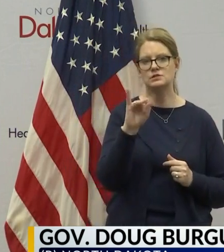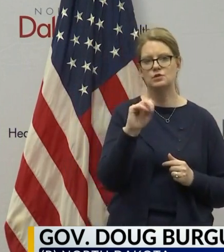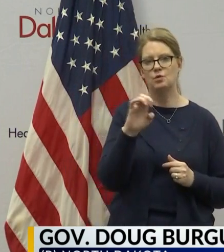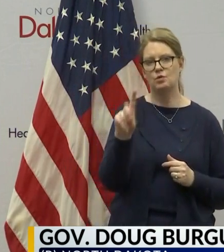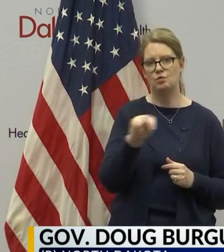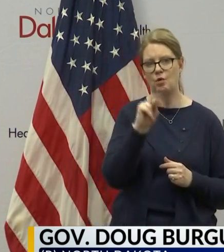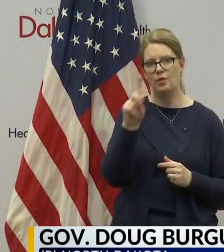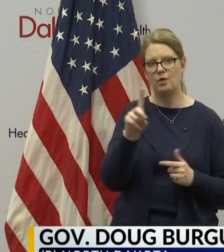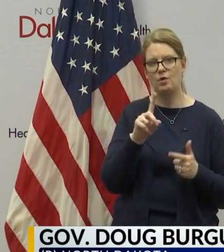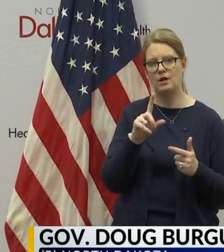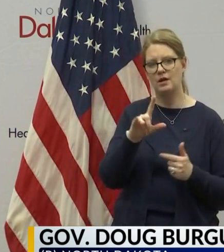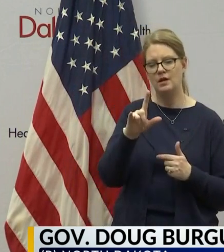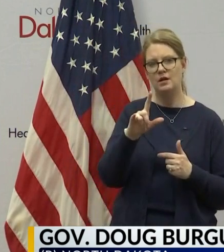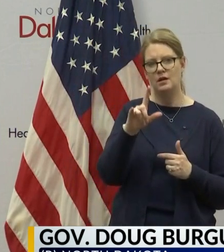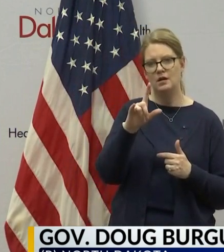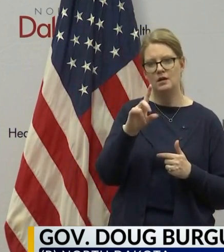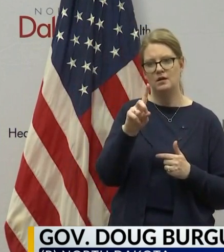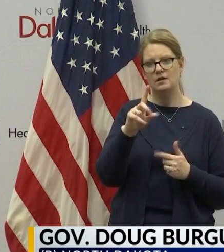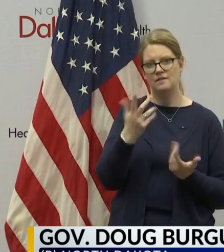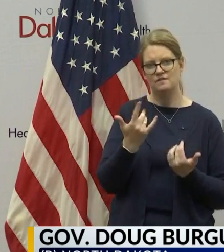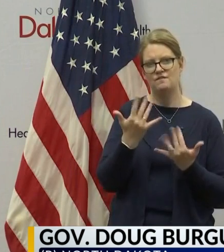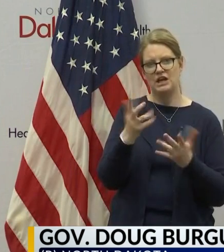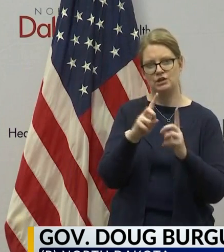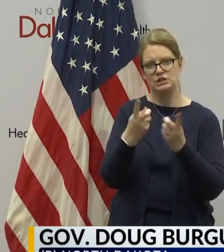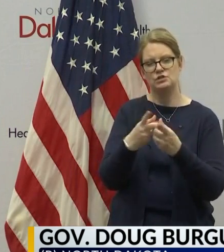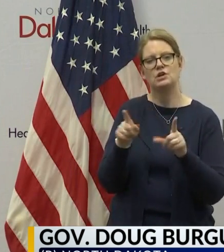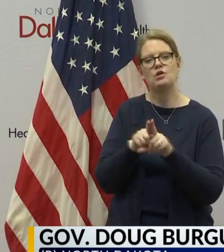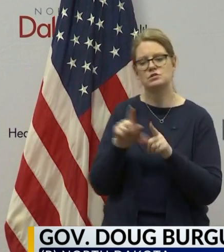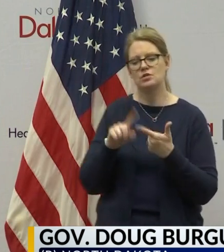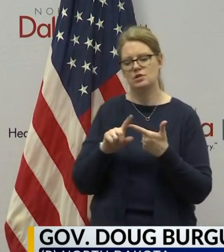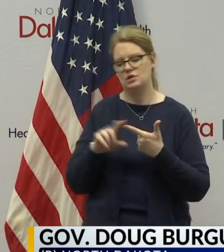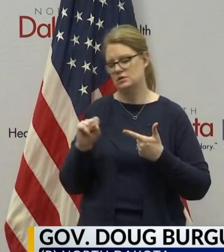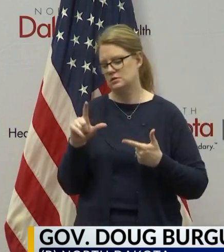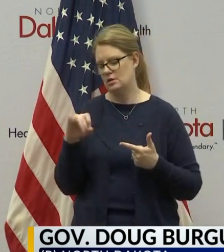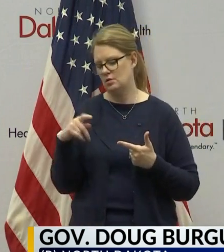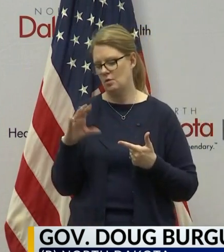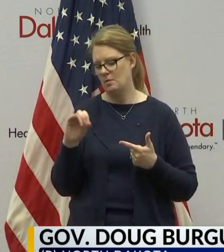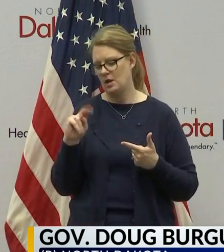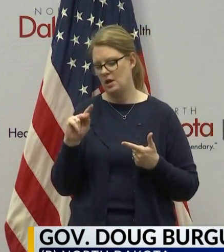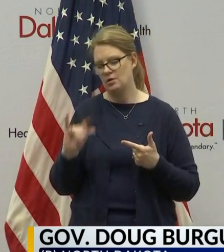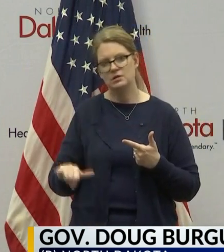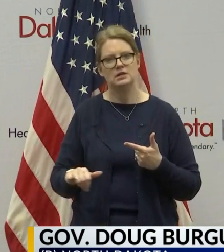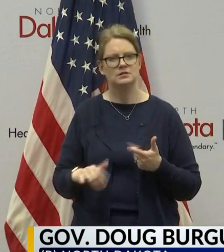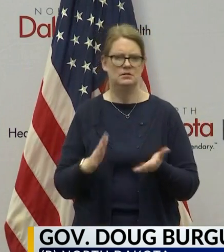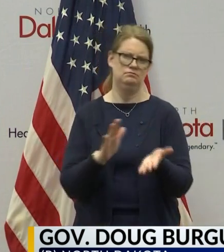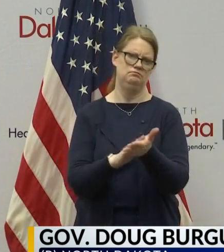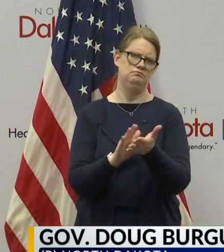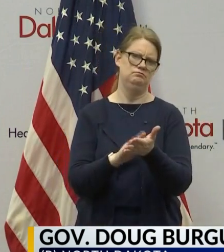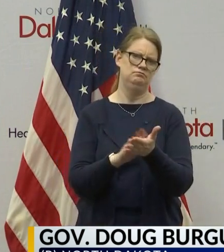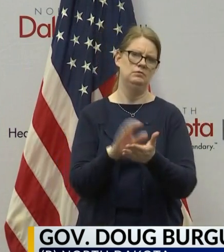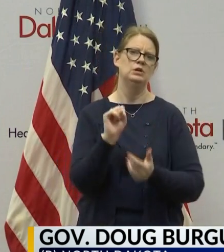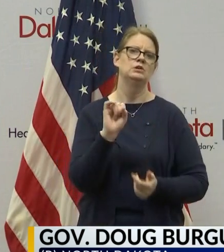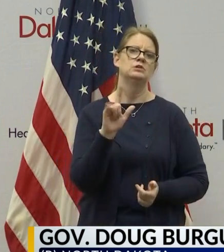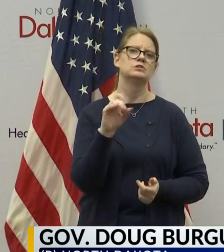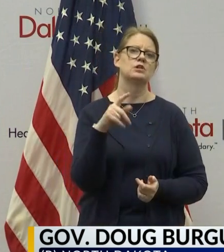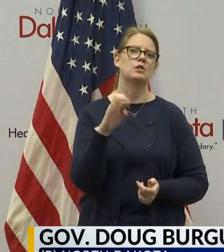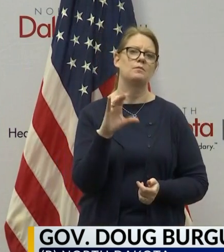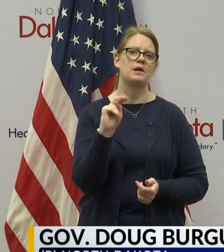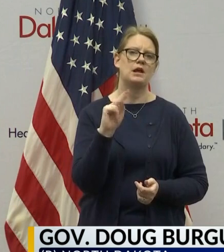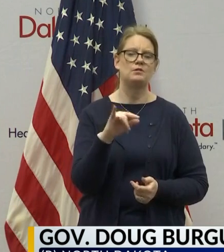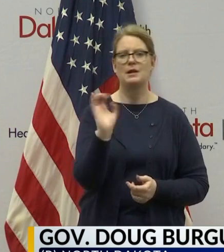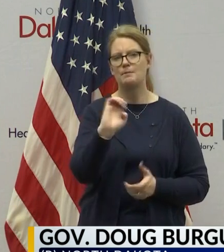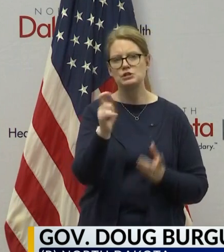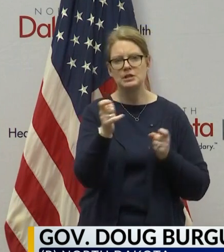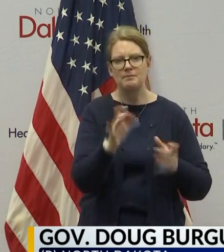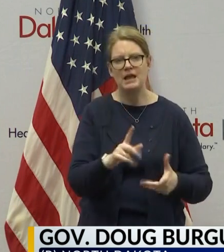Fire District and the Slope County area. Again, I want to give a shout out to Slope County Emergency Manager, Slope